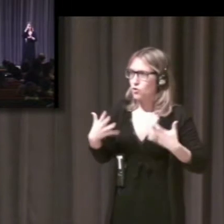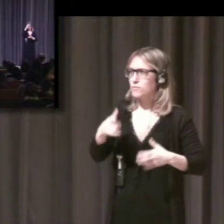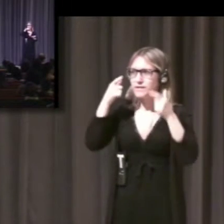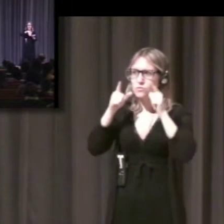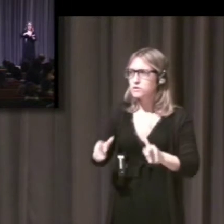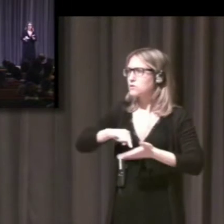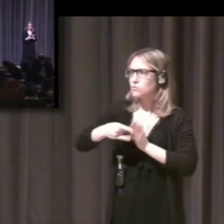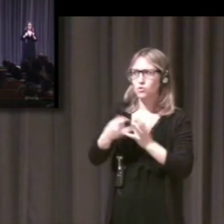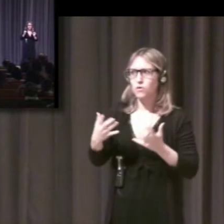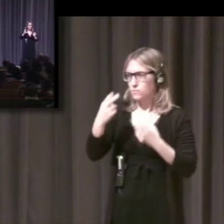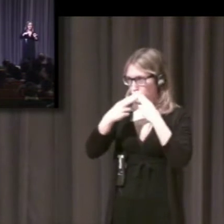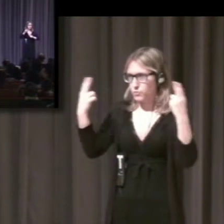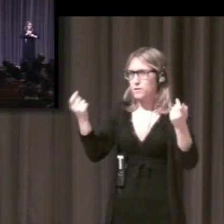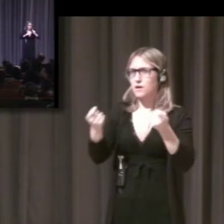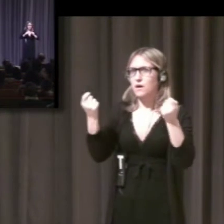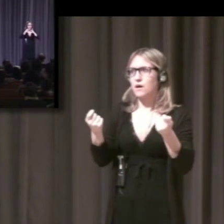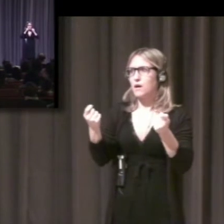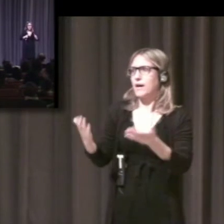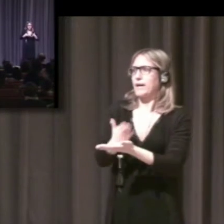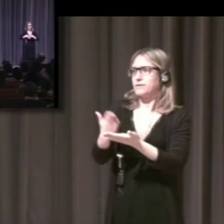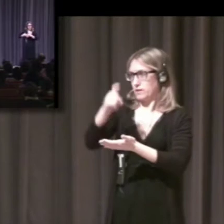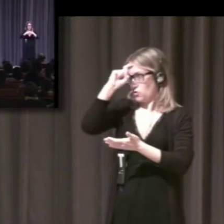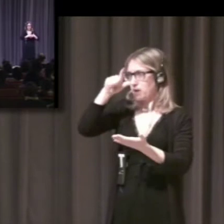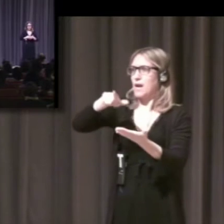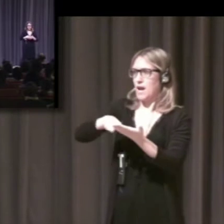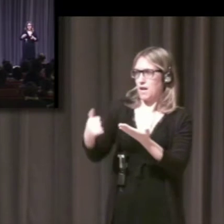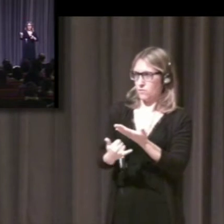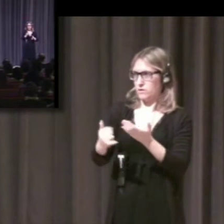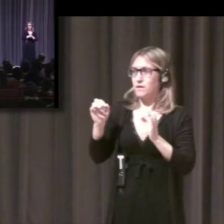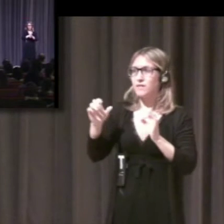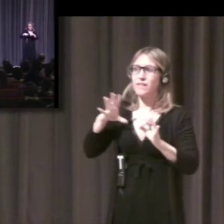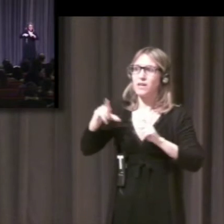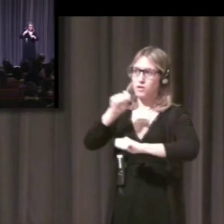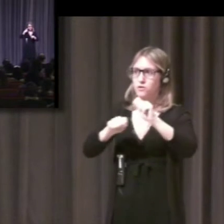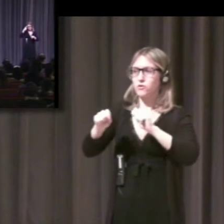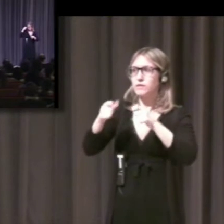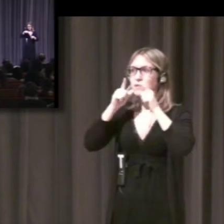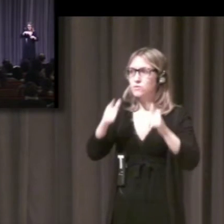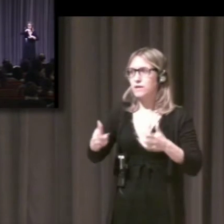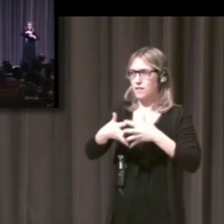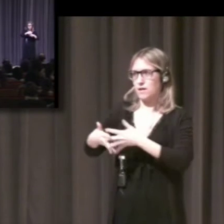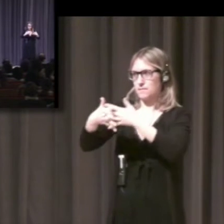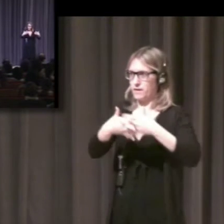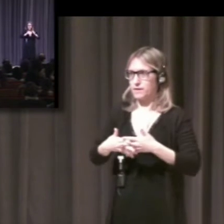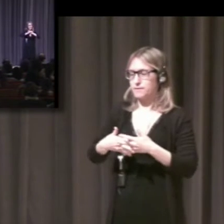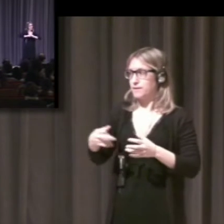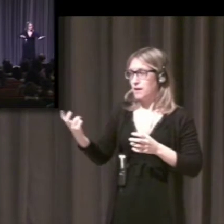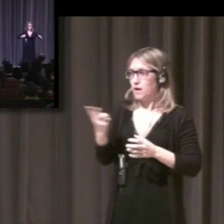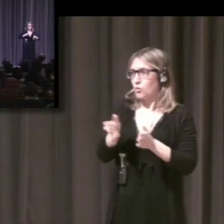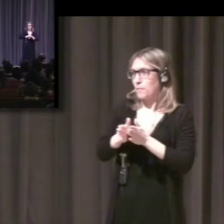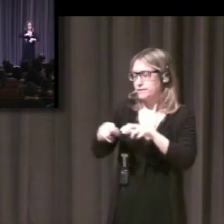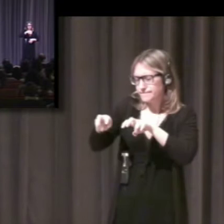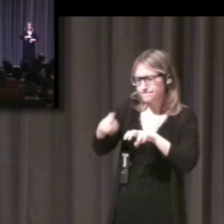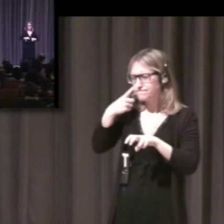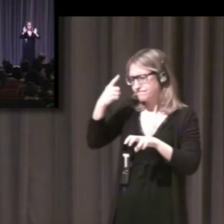disseminate its content as widely as possible, so we decided to translate it into Catalan and Spanish and to have summaries in Catalan and